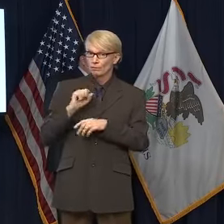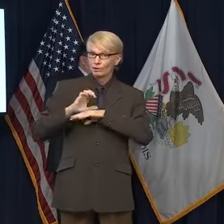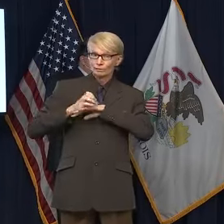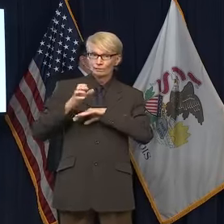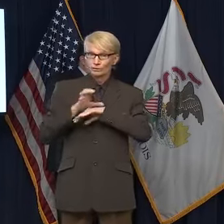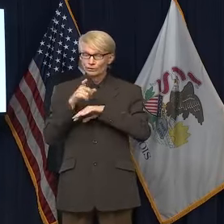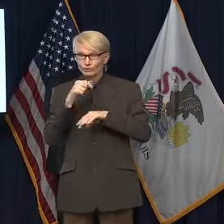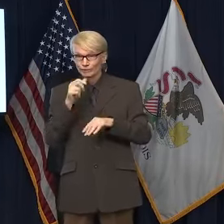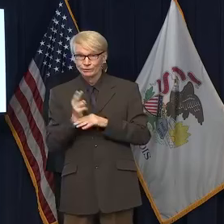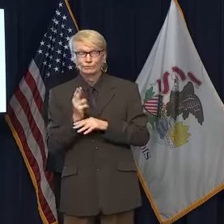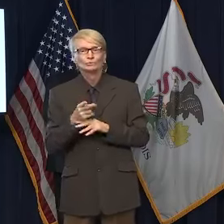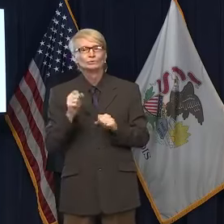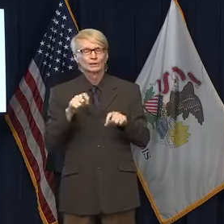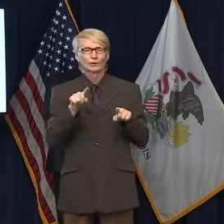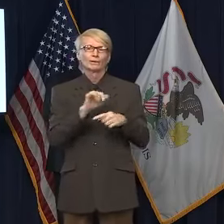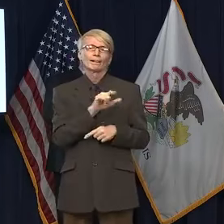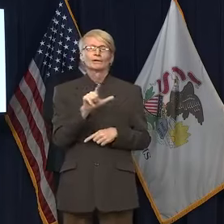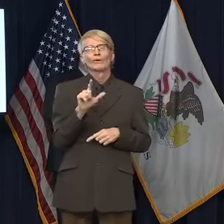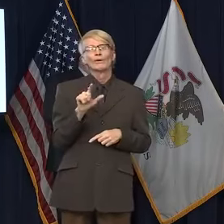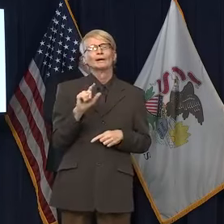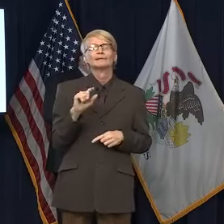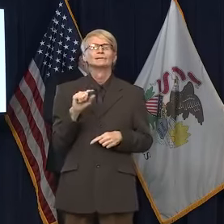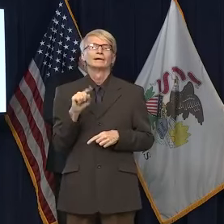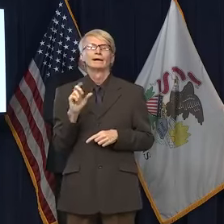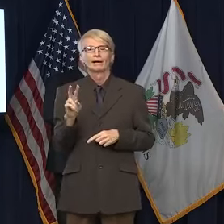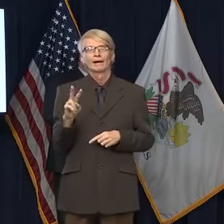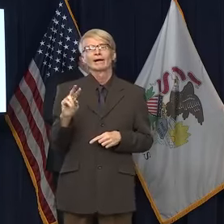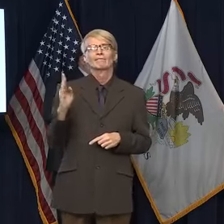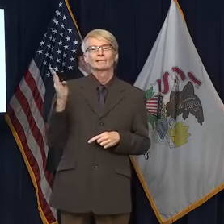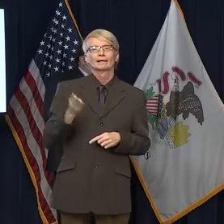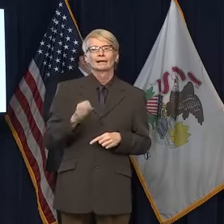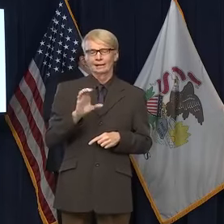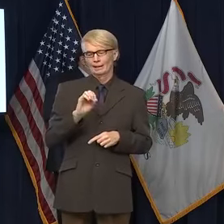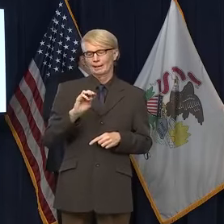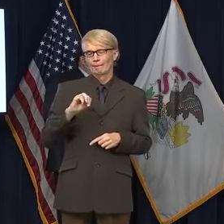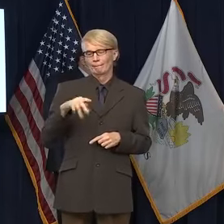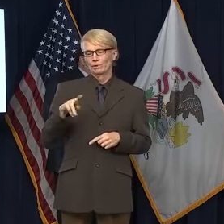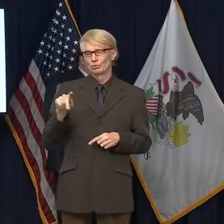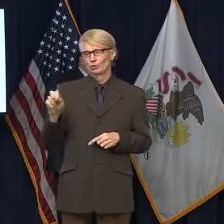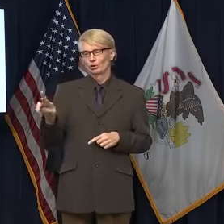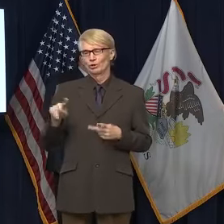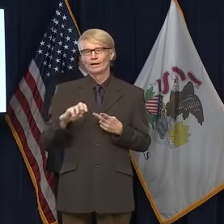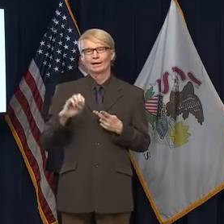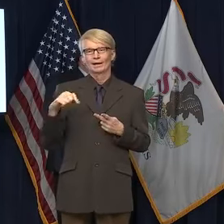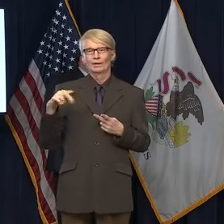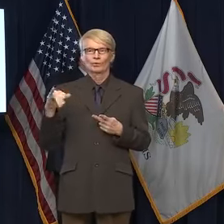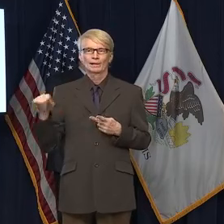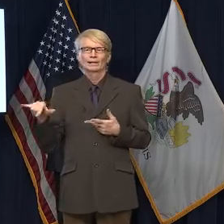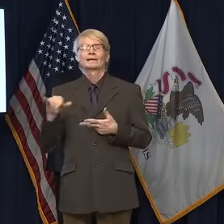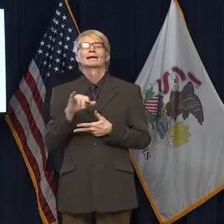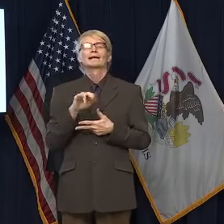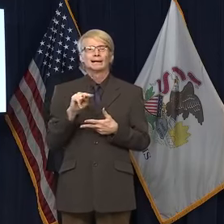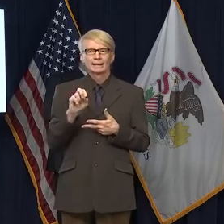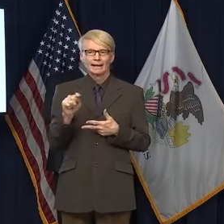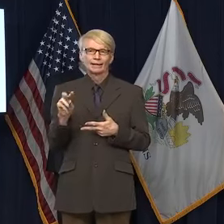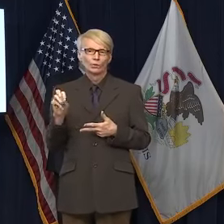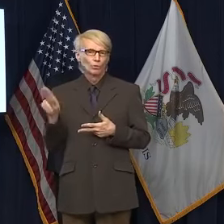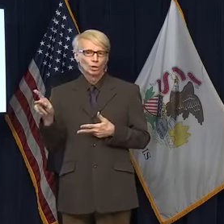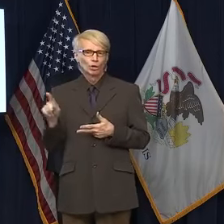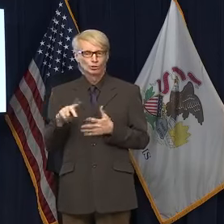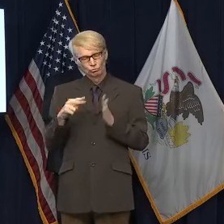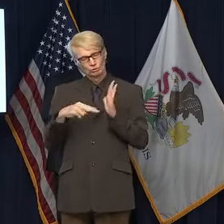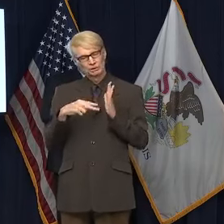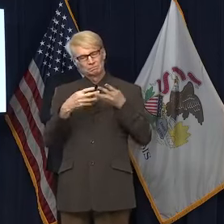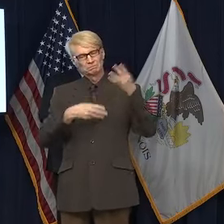website is illinois.gov backslash computer equity network to read more about how to support this cause.